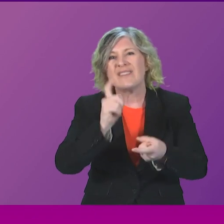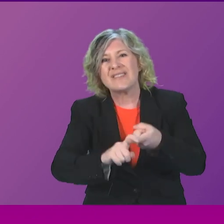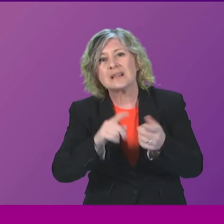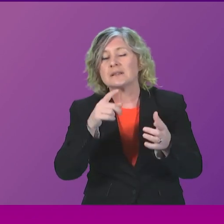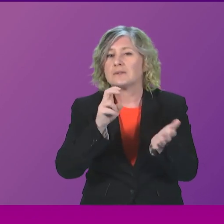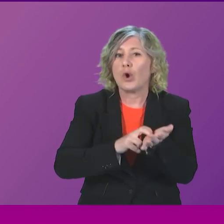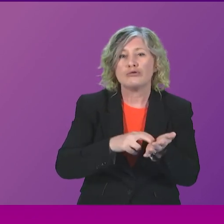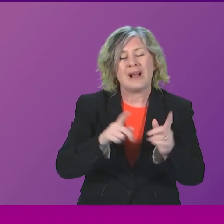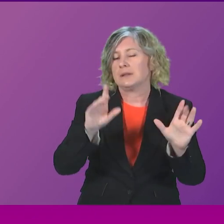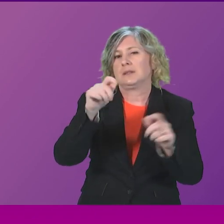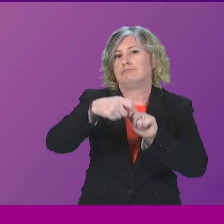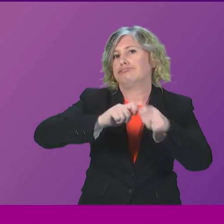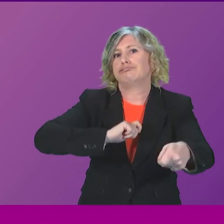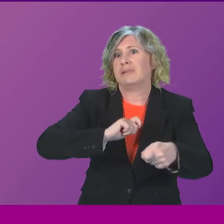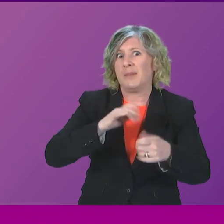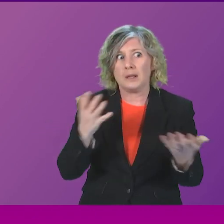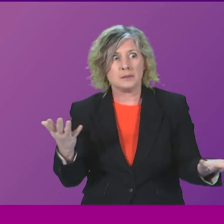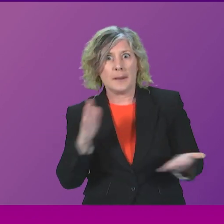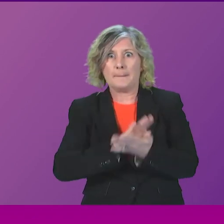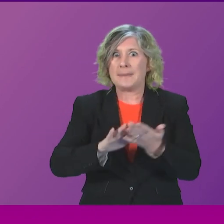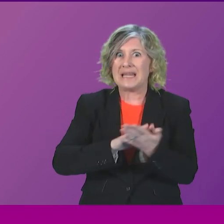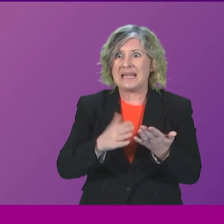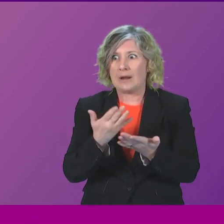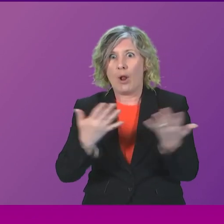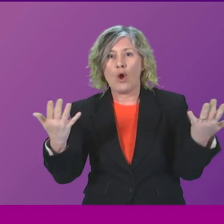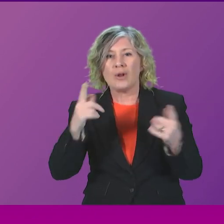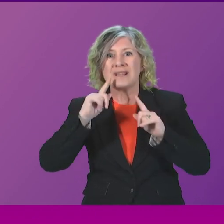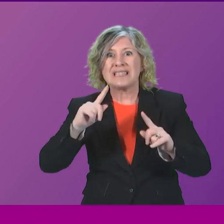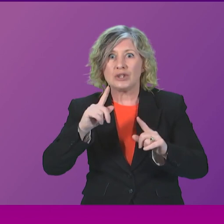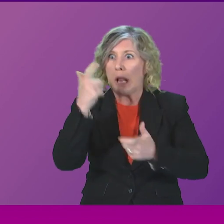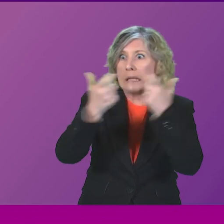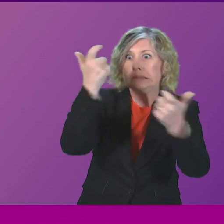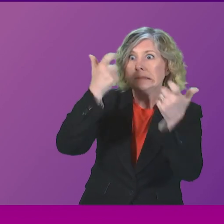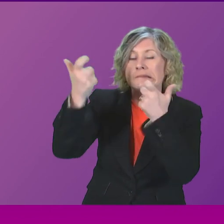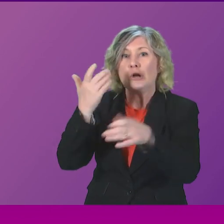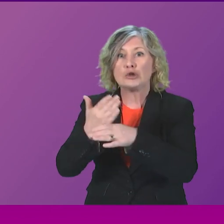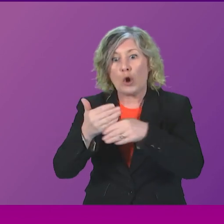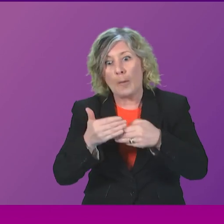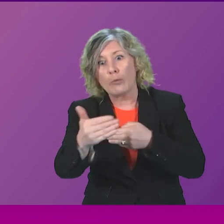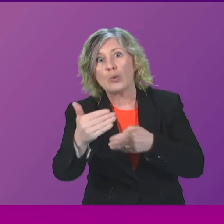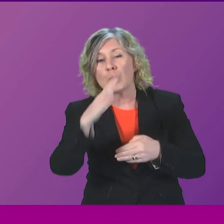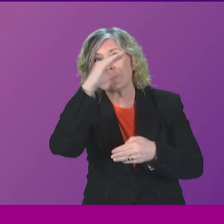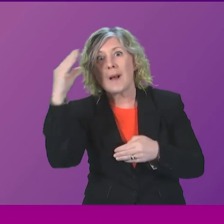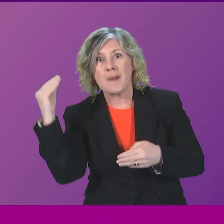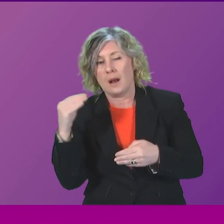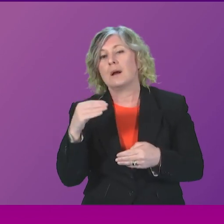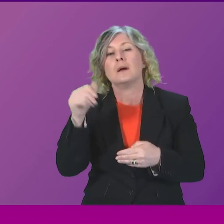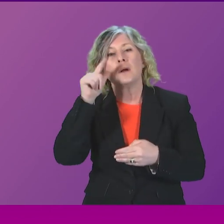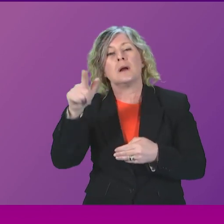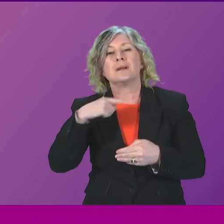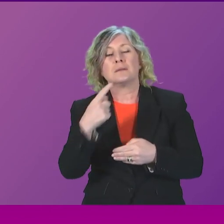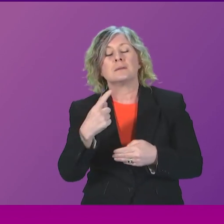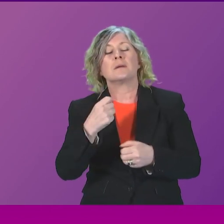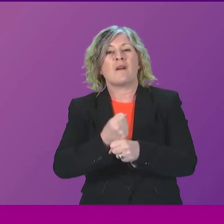decision, as many teachers will be looking for jobs over the summer holidays. The Council have responded, saying that the Scottish Government funding for teacher recruitment